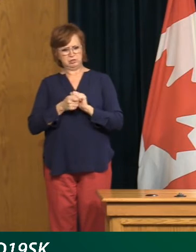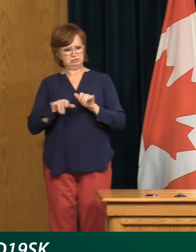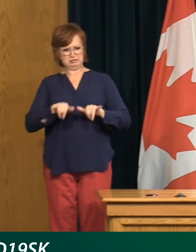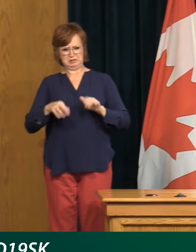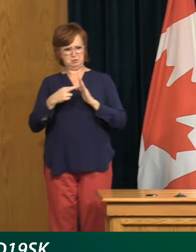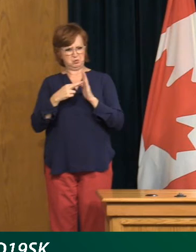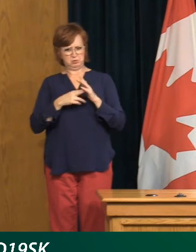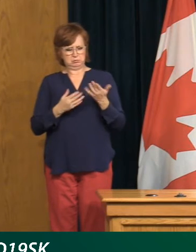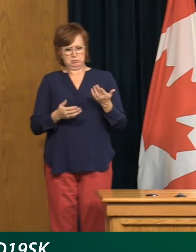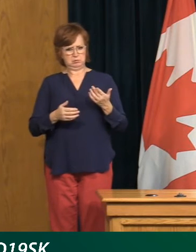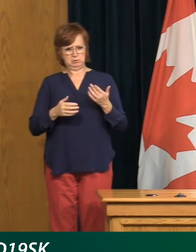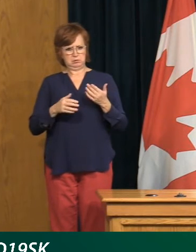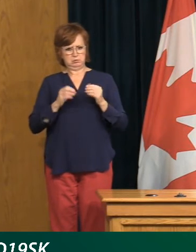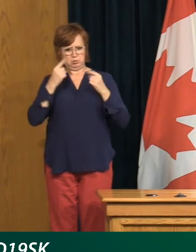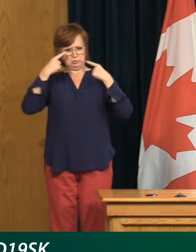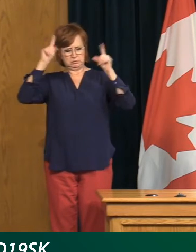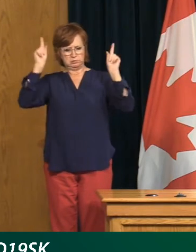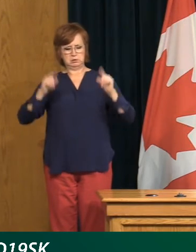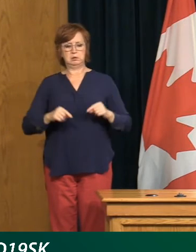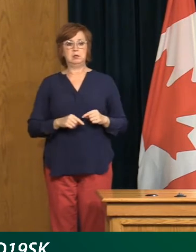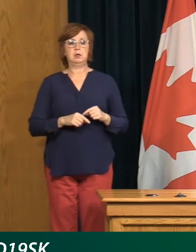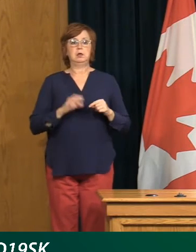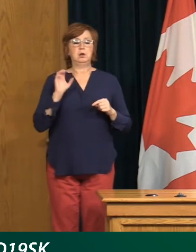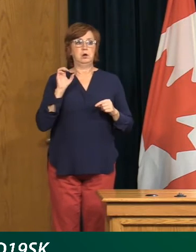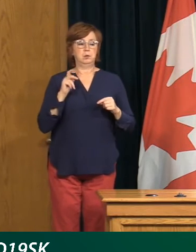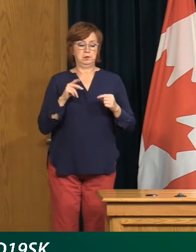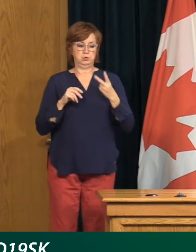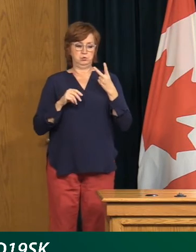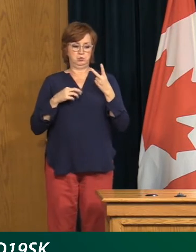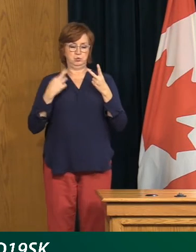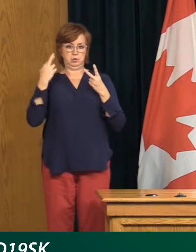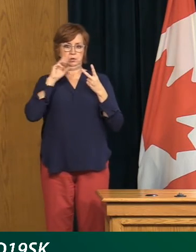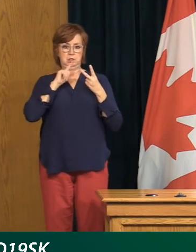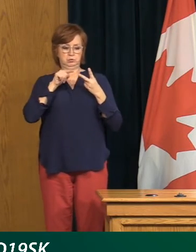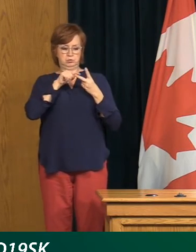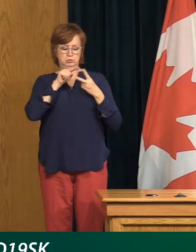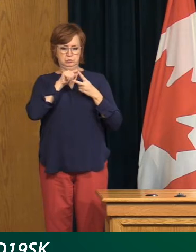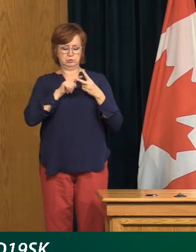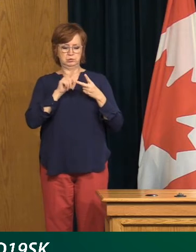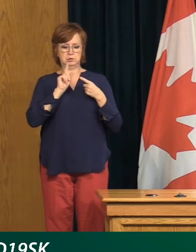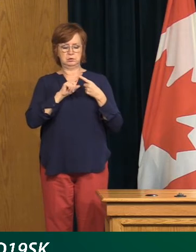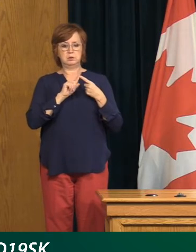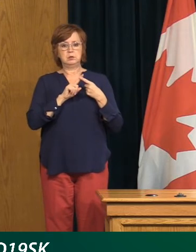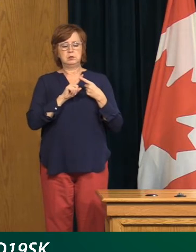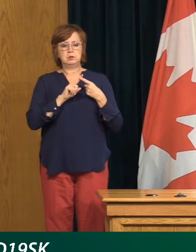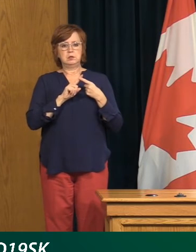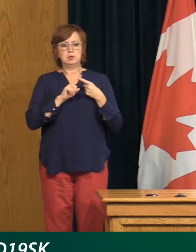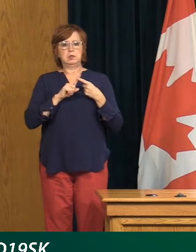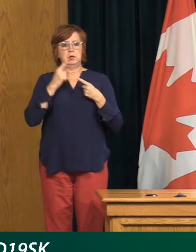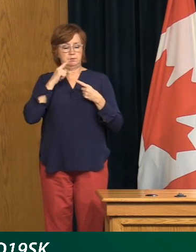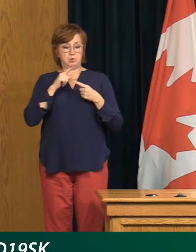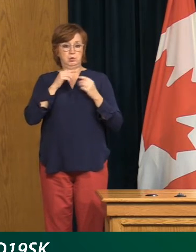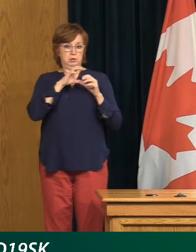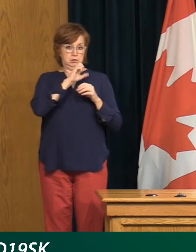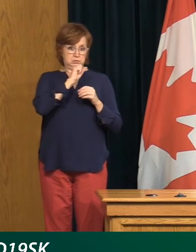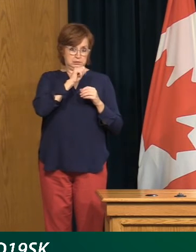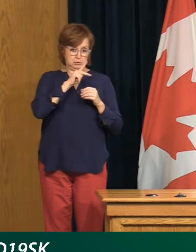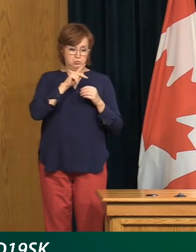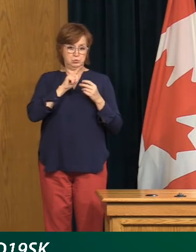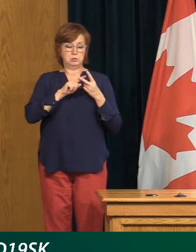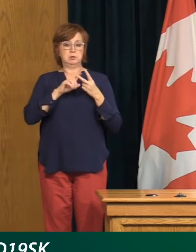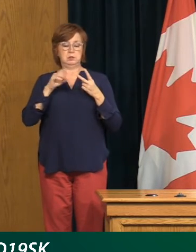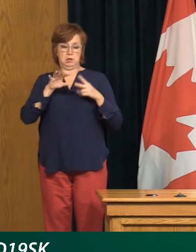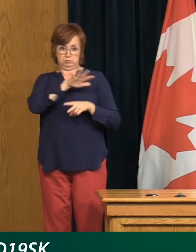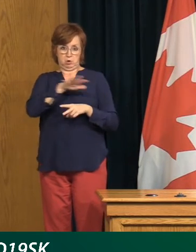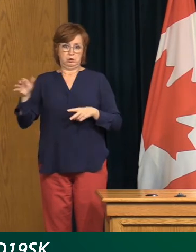we have been following the trend not just in Saskatchewan and local communities in Saskatchewan, but in other parts of Canada, and also